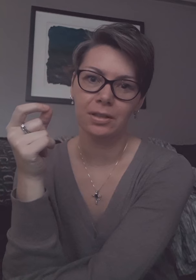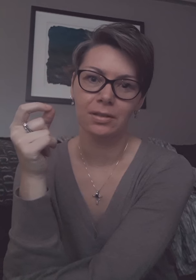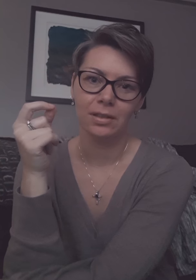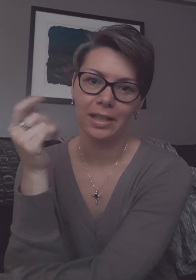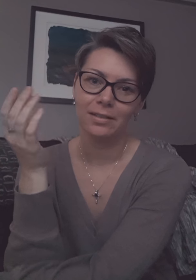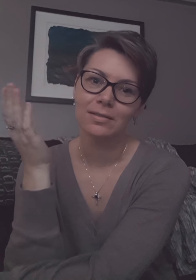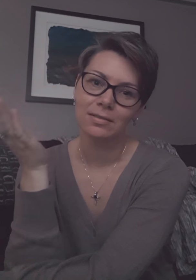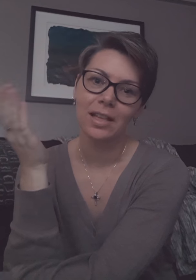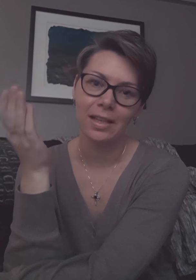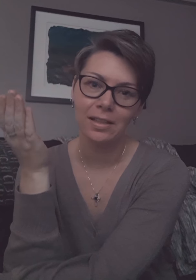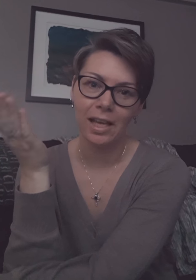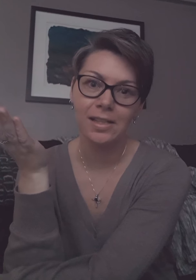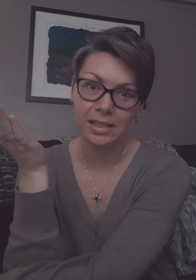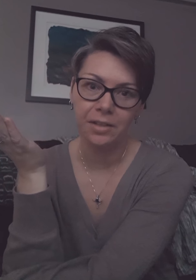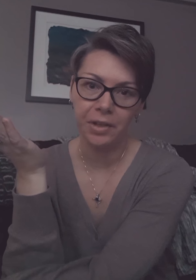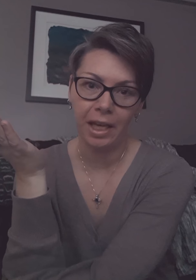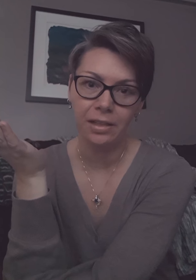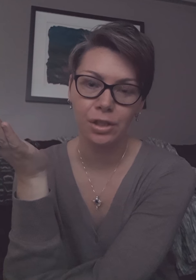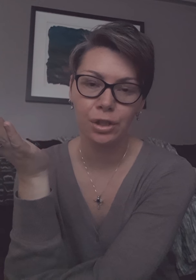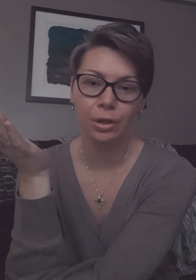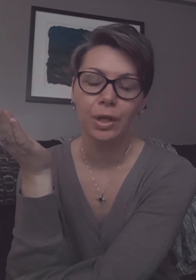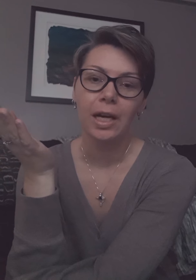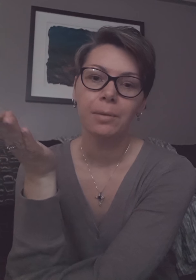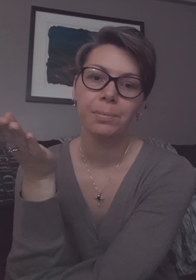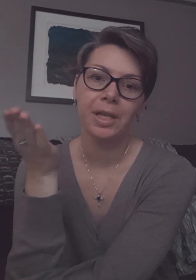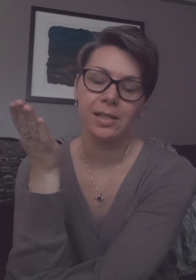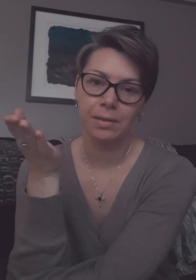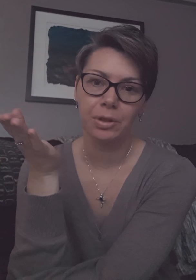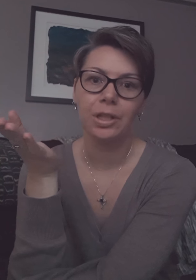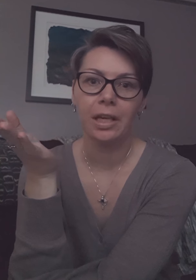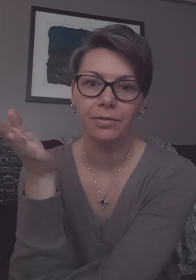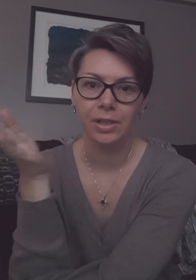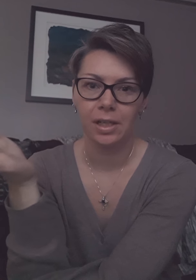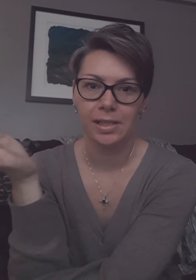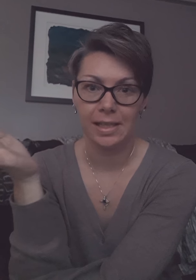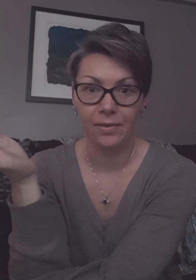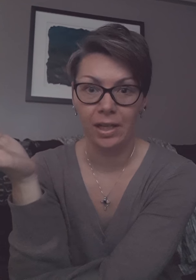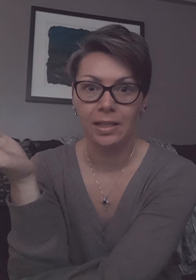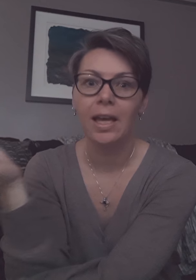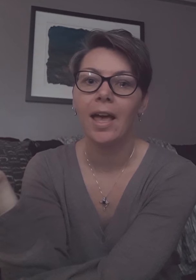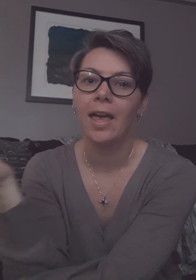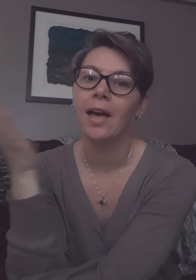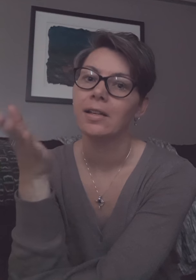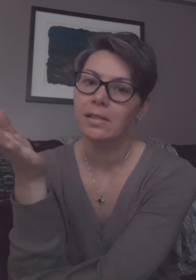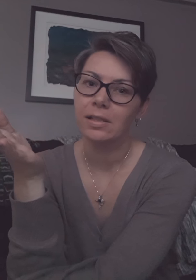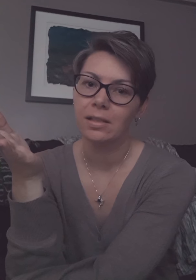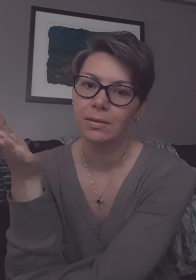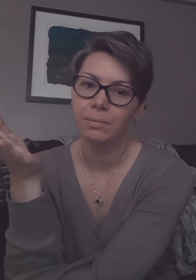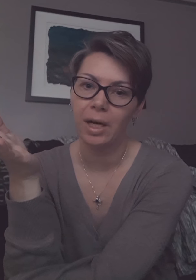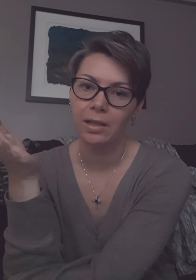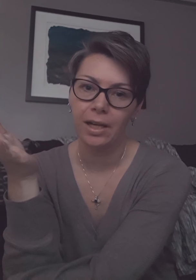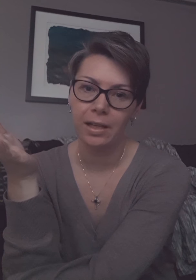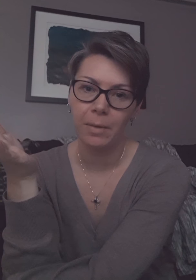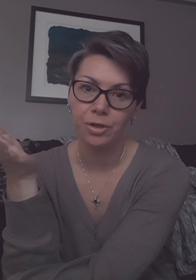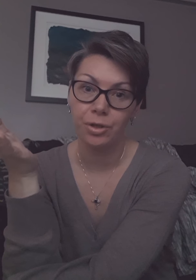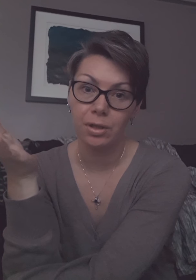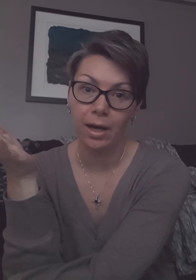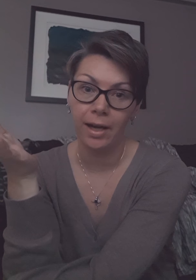like it it's significant so because they were looking for seven and my lining measured nine